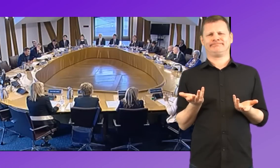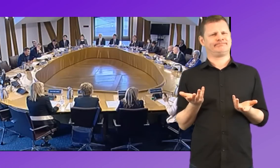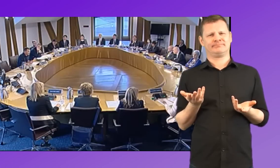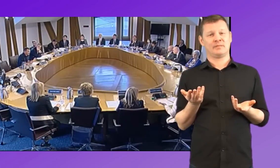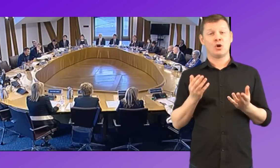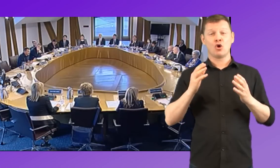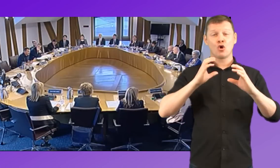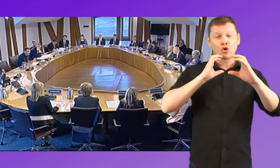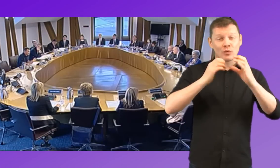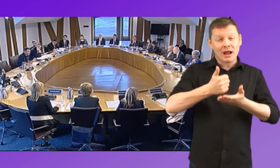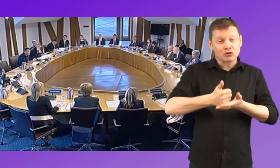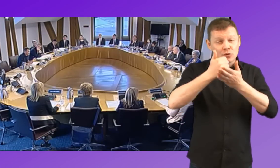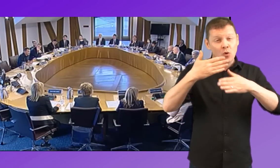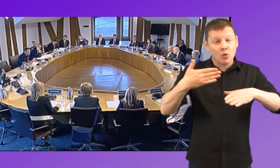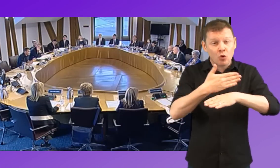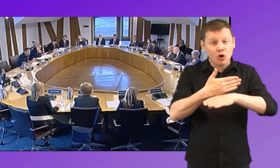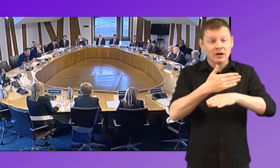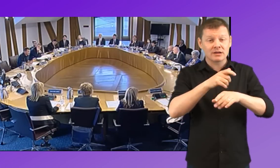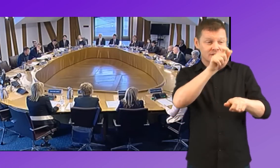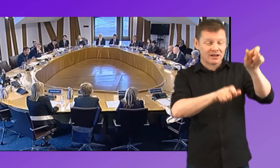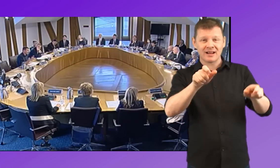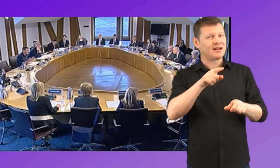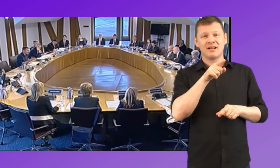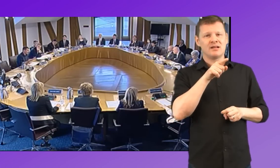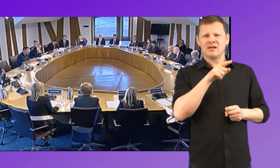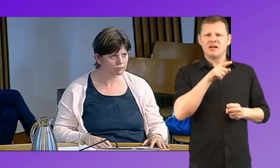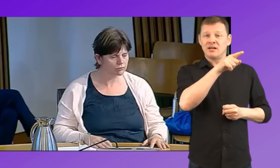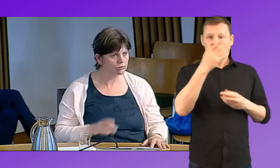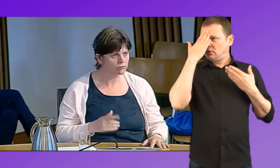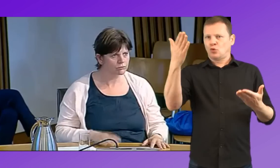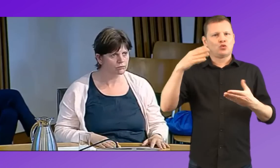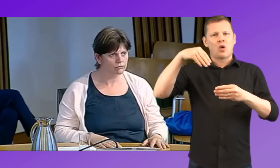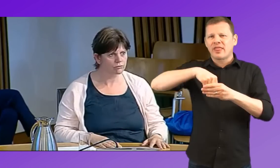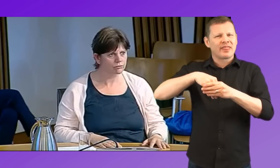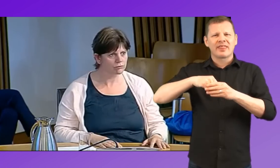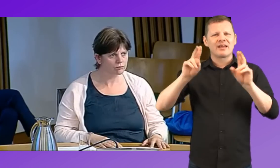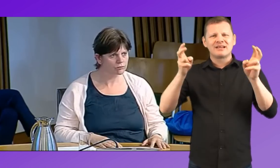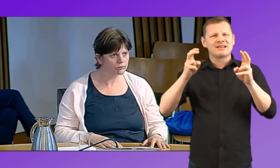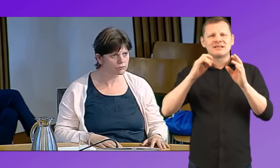You know, a lot of the communication support workers that are providing the access, they don't have subject knowledge.